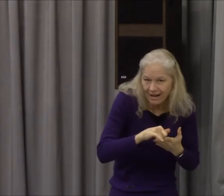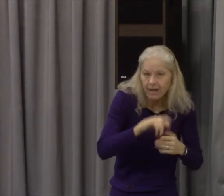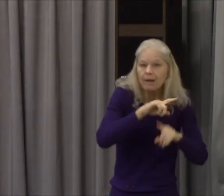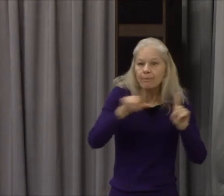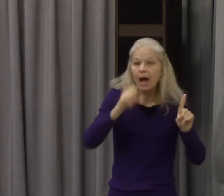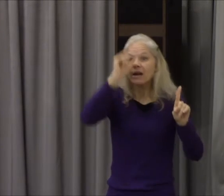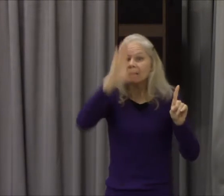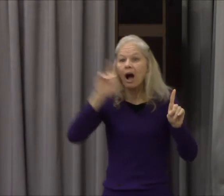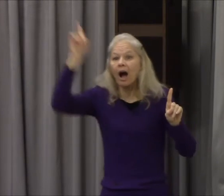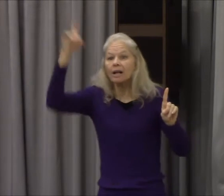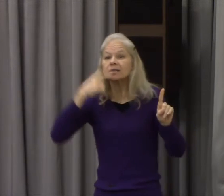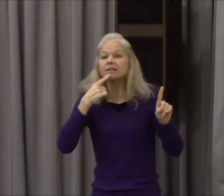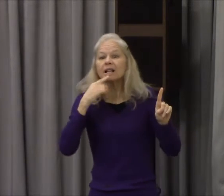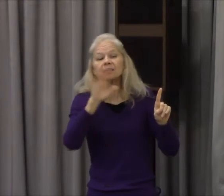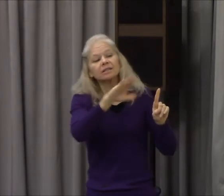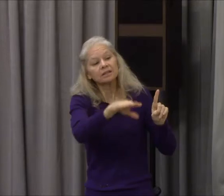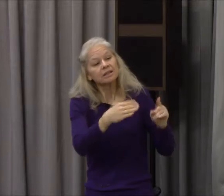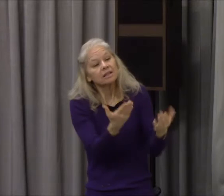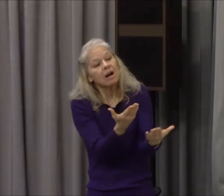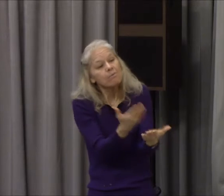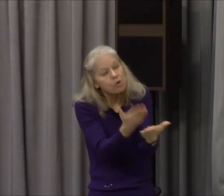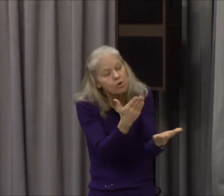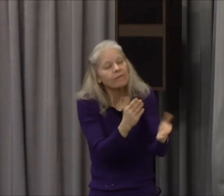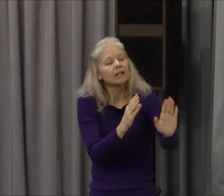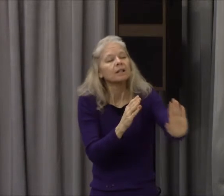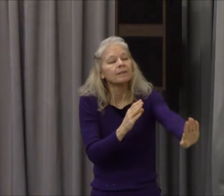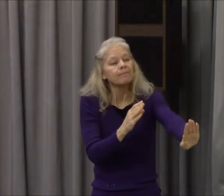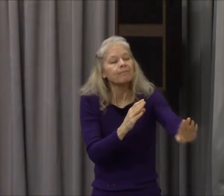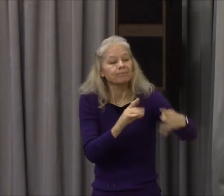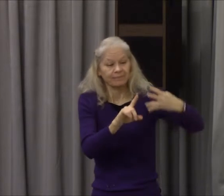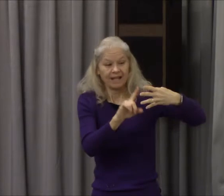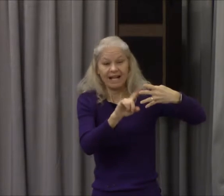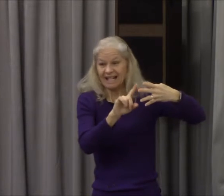but now God says I love I'm going to show you my solution